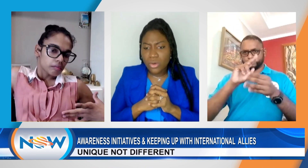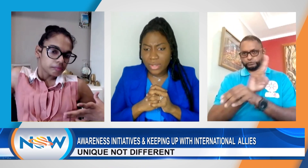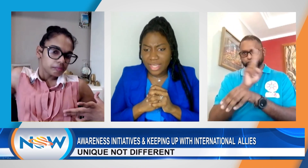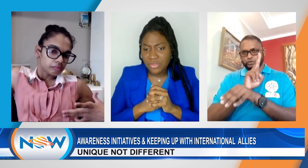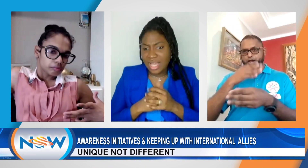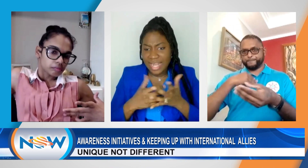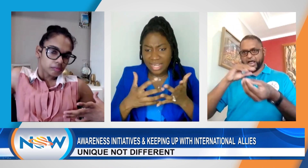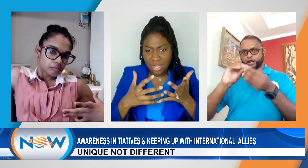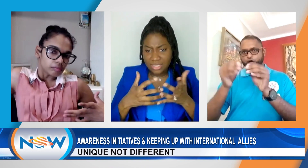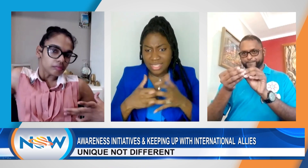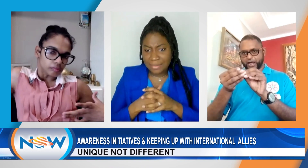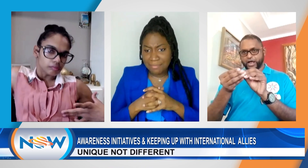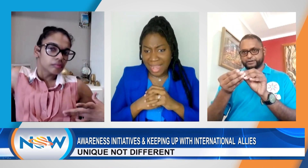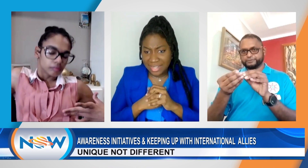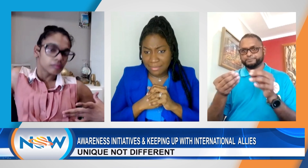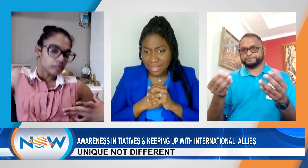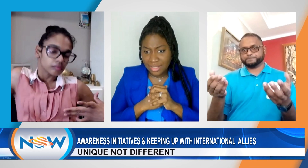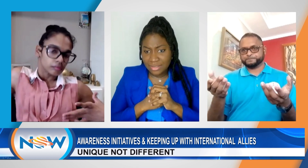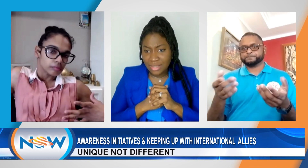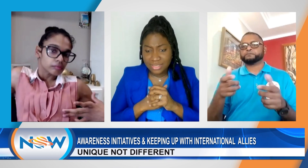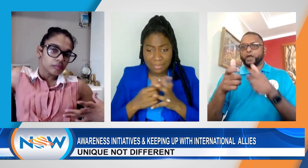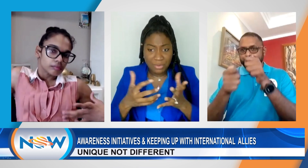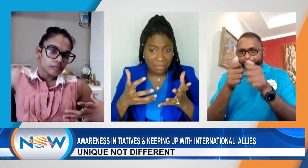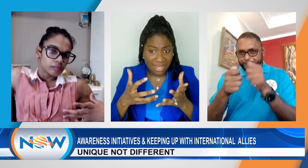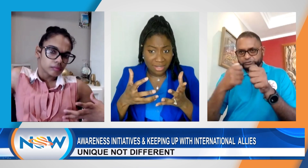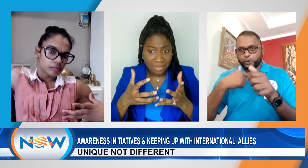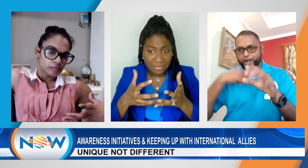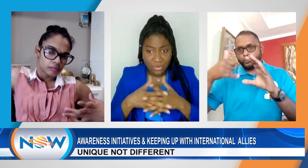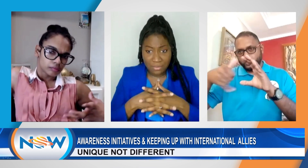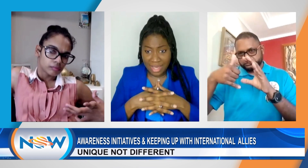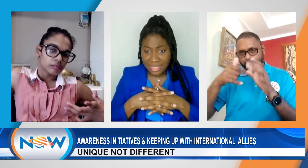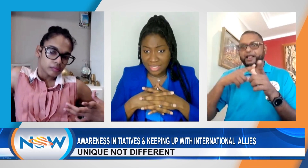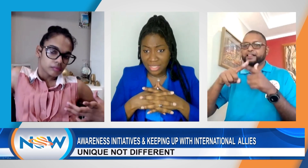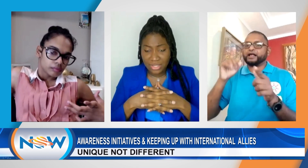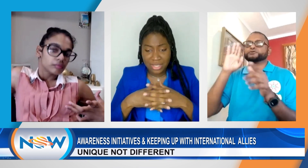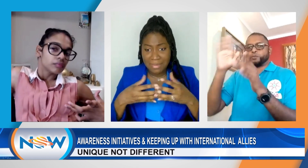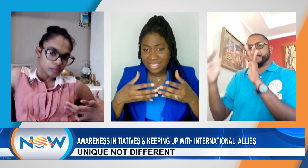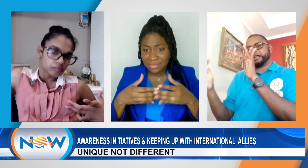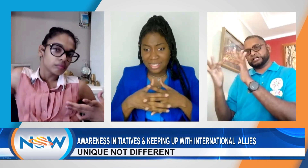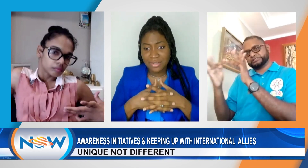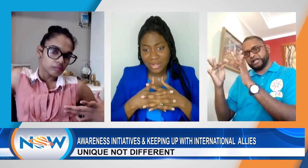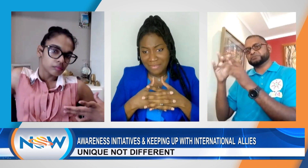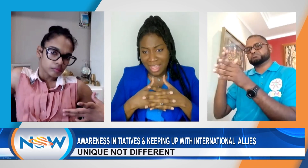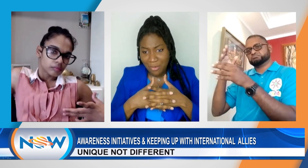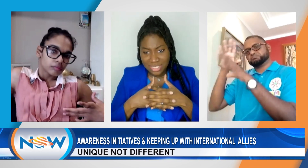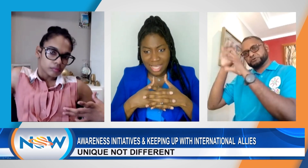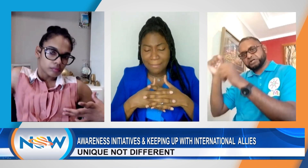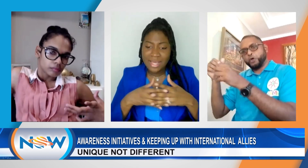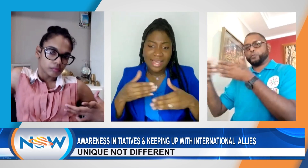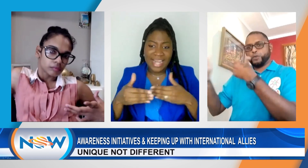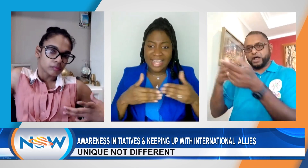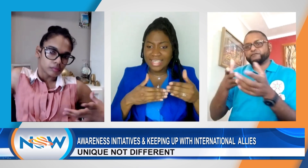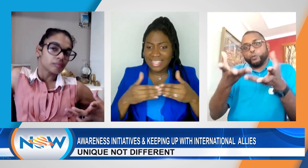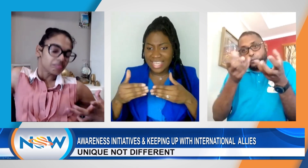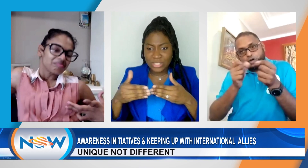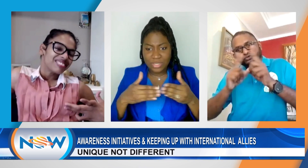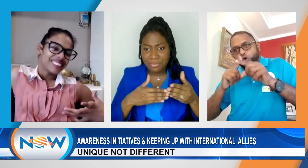Okay, you can either contact my number, contact me with my number, if you don't mind. You could message me only via WhatsApp, and I could liaise with the